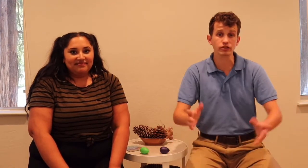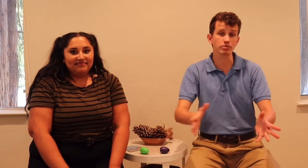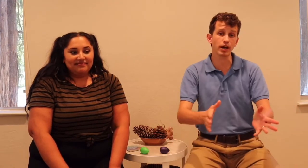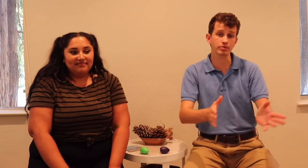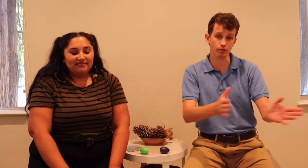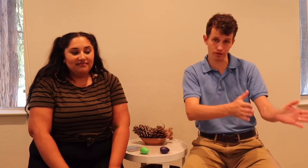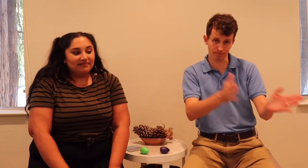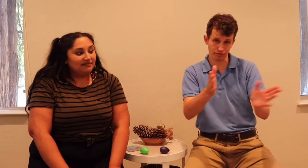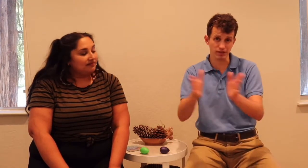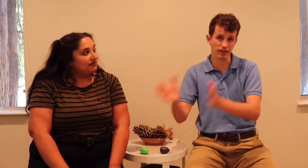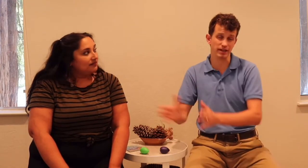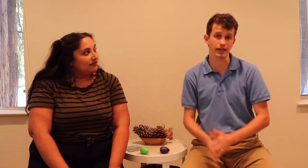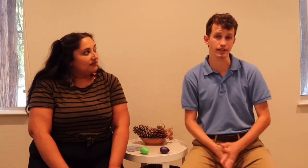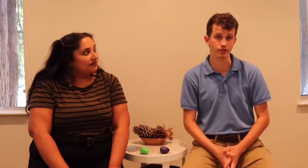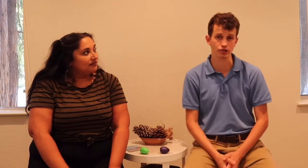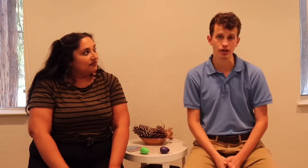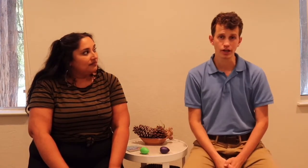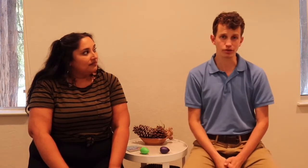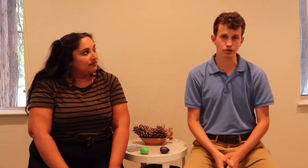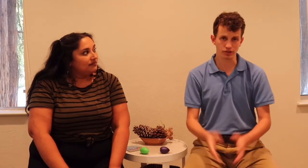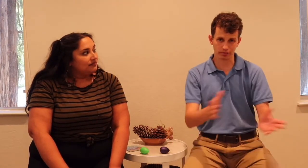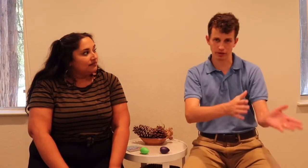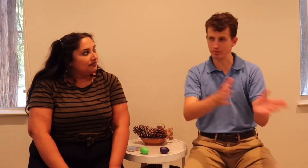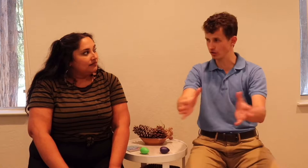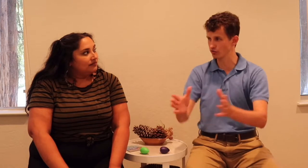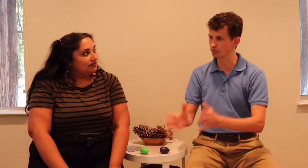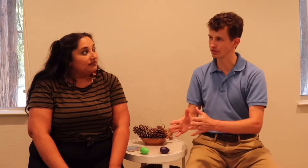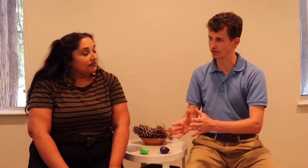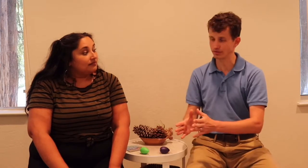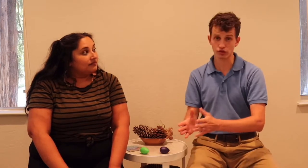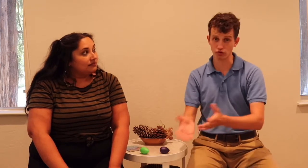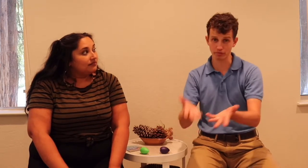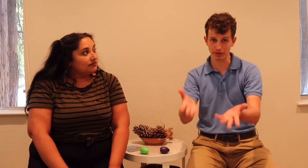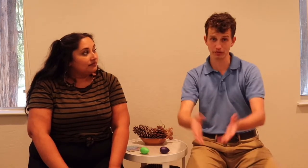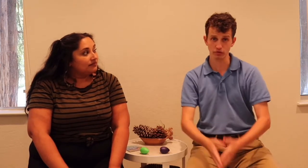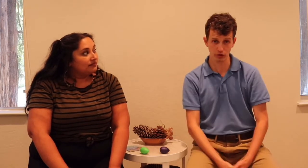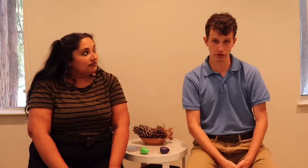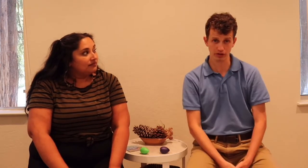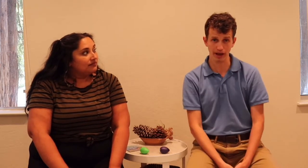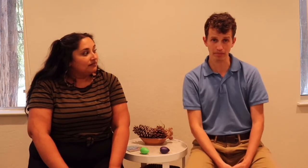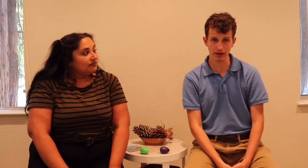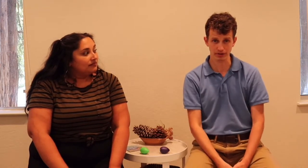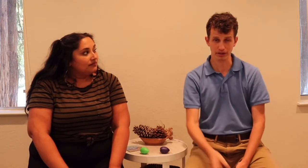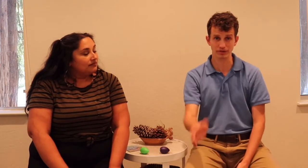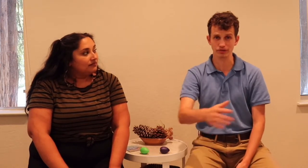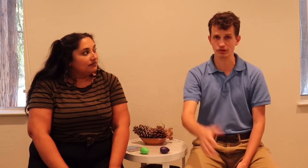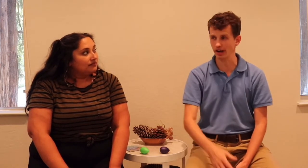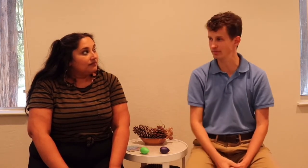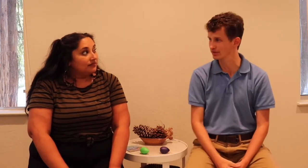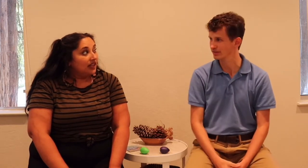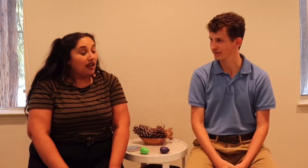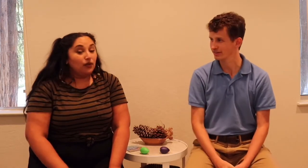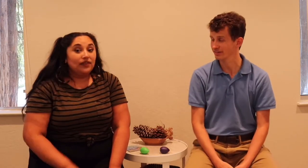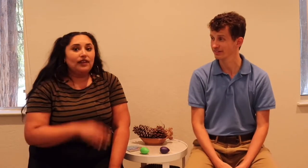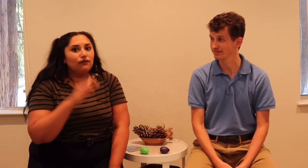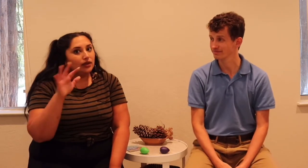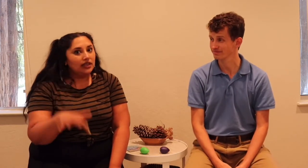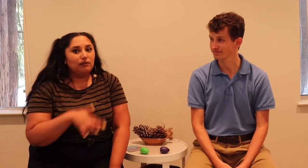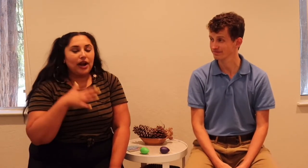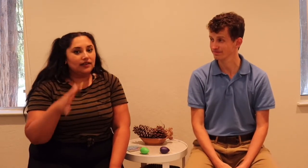Sometimes with the pre-K age, you can split them into groups and give each group a different word to clap on so they have different jobs. Yeah, once they've really practiced